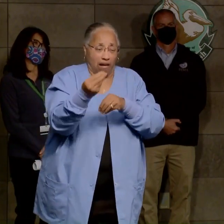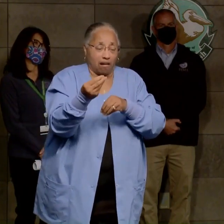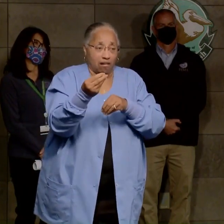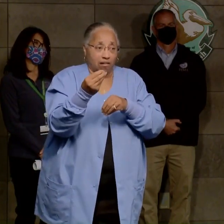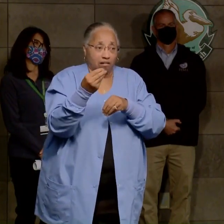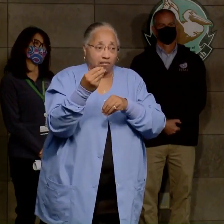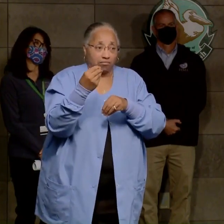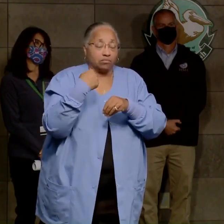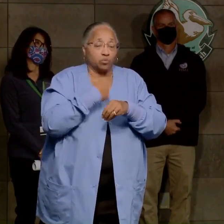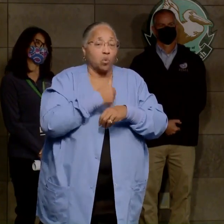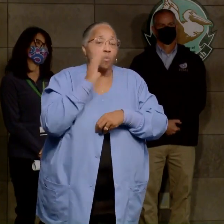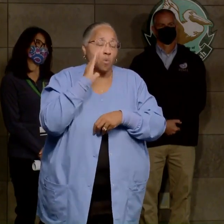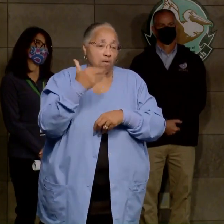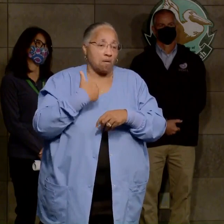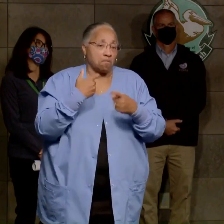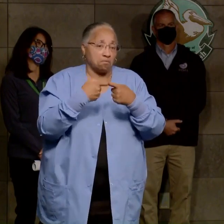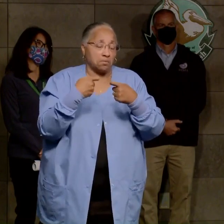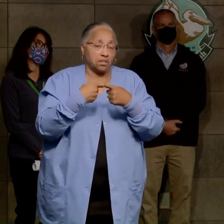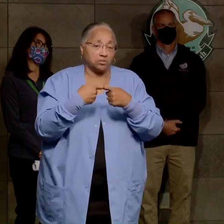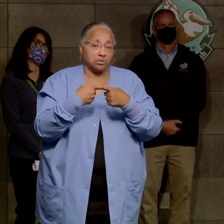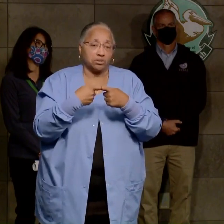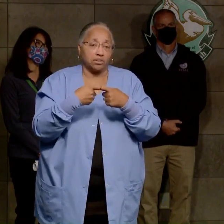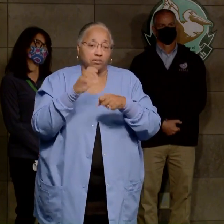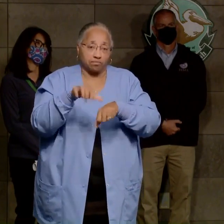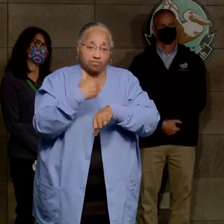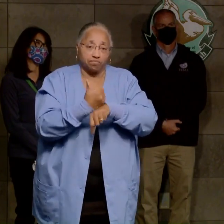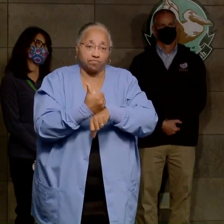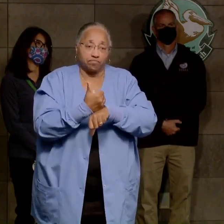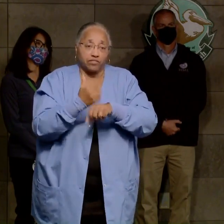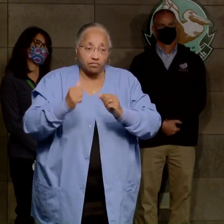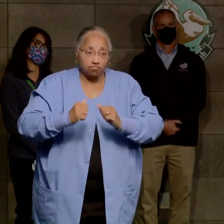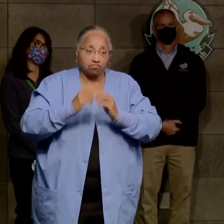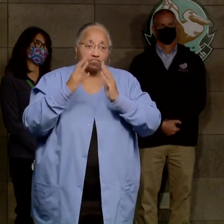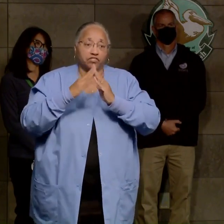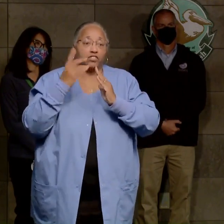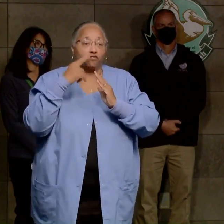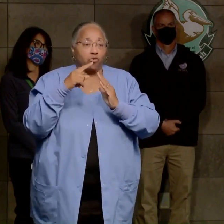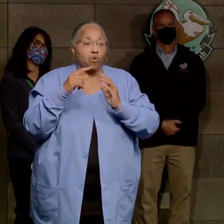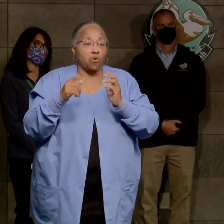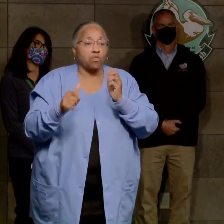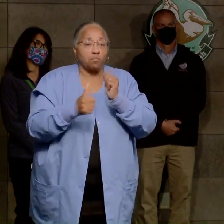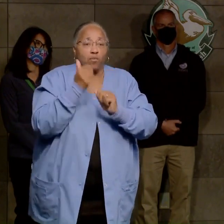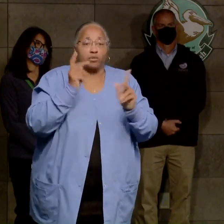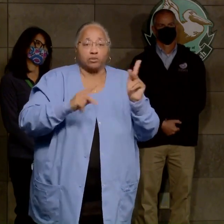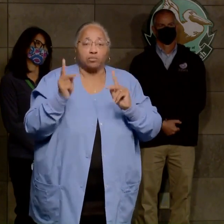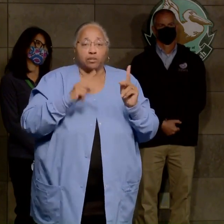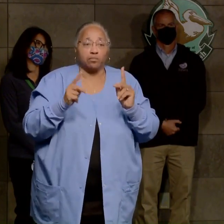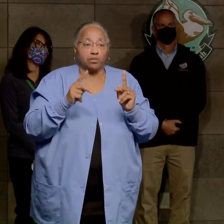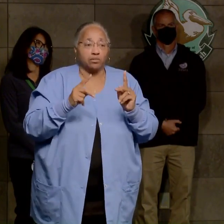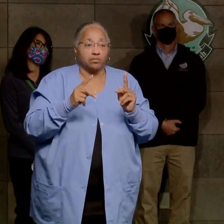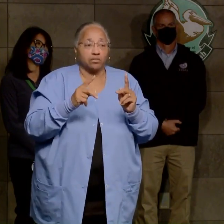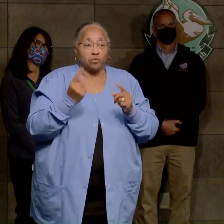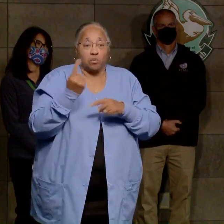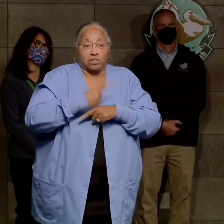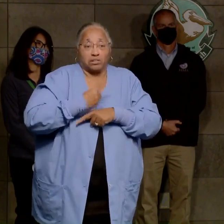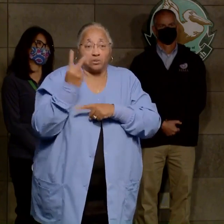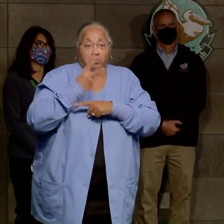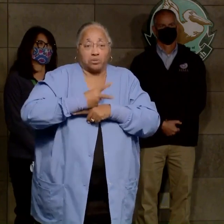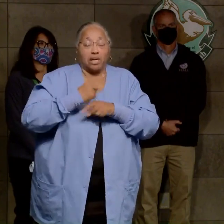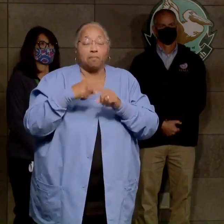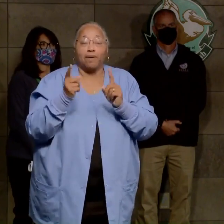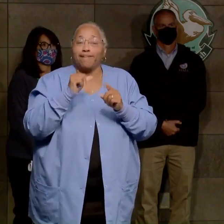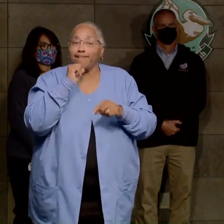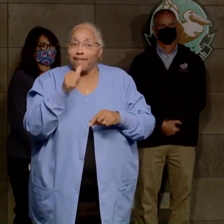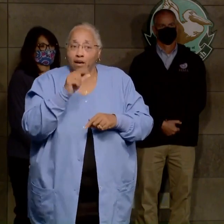electricity restored for the vast majority of people over the next day or two. But it's not going to be 100